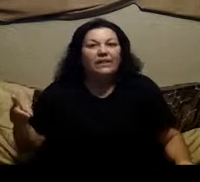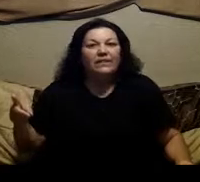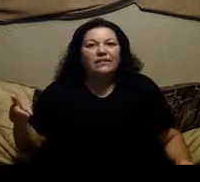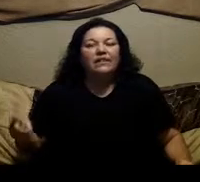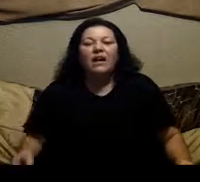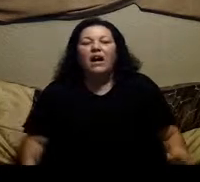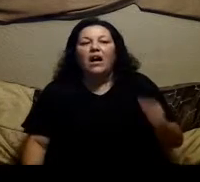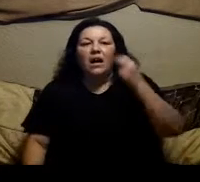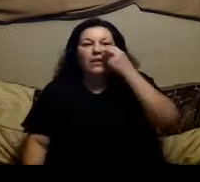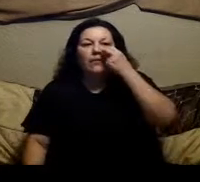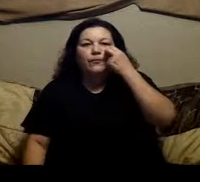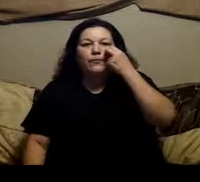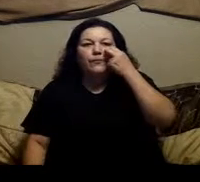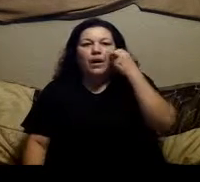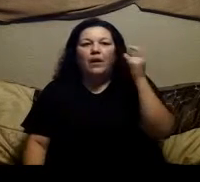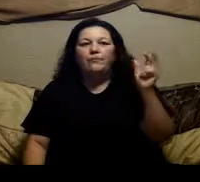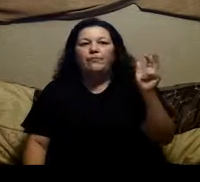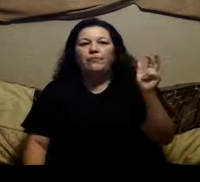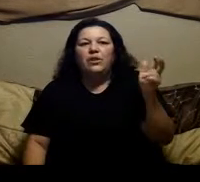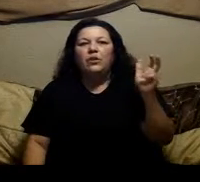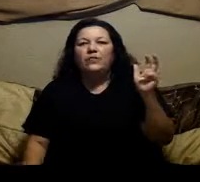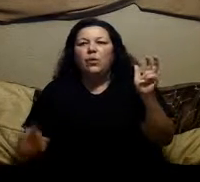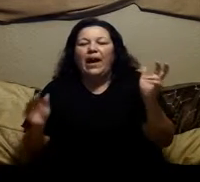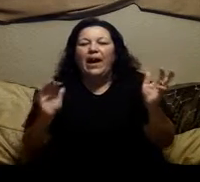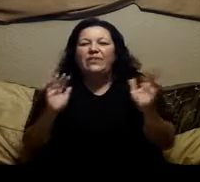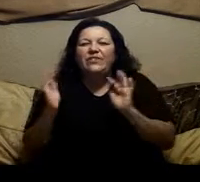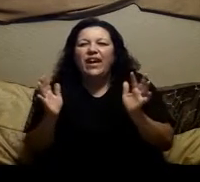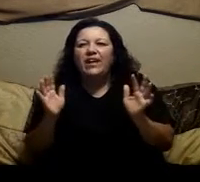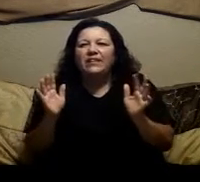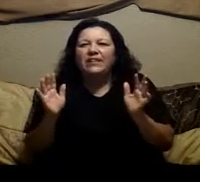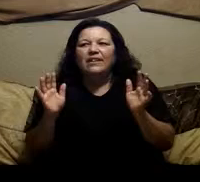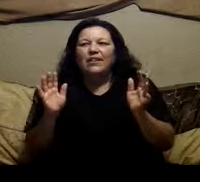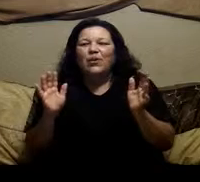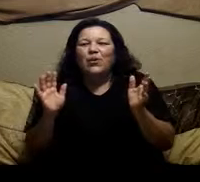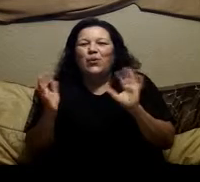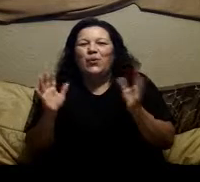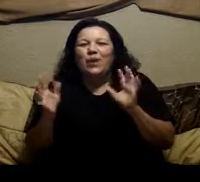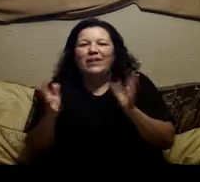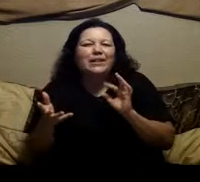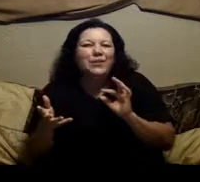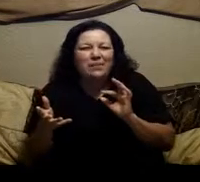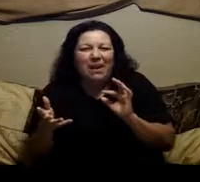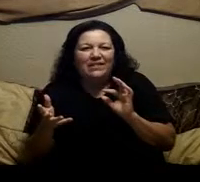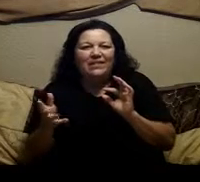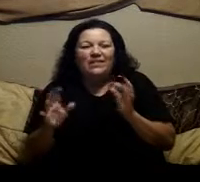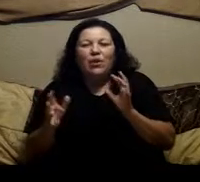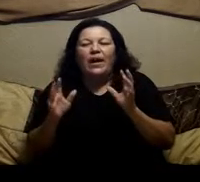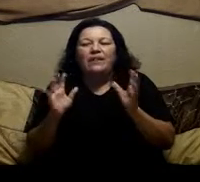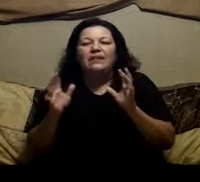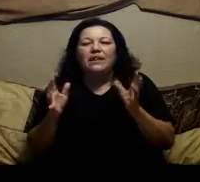clicks uh you know so i haven't said what clicks with him yet so i need to